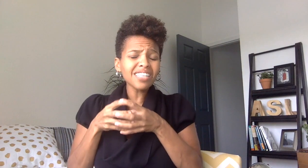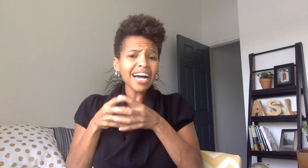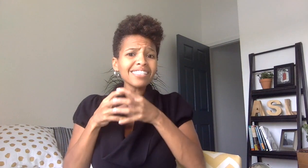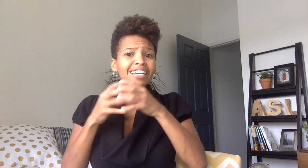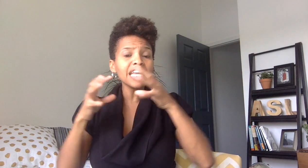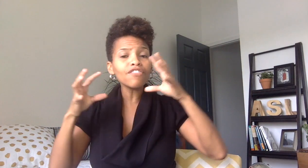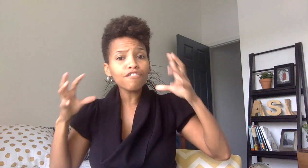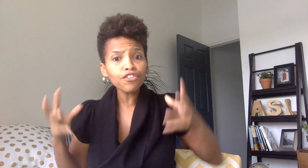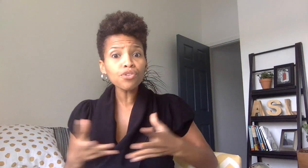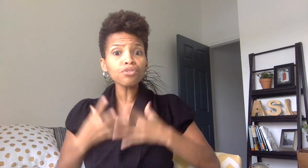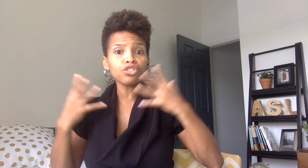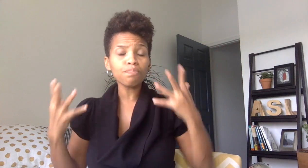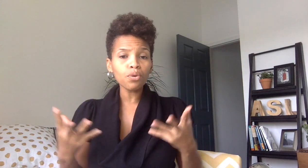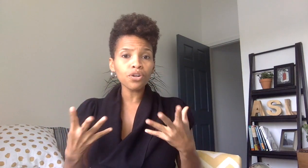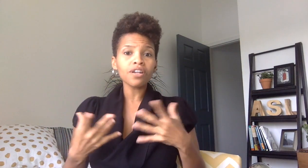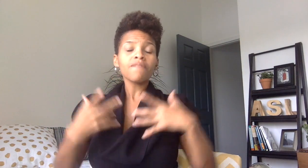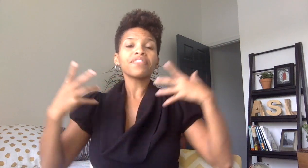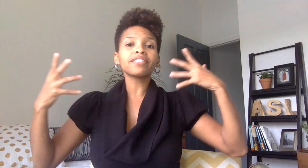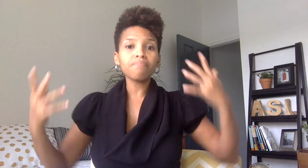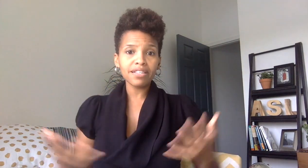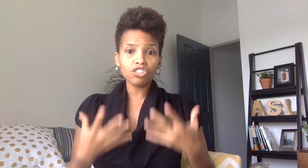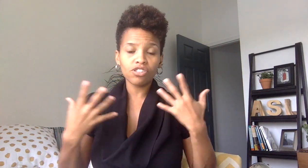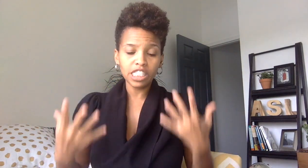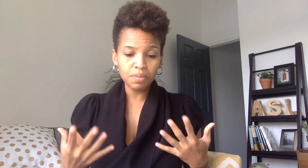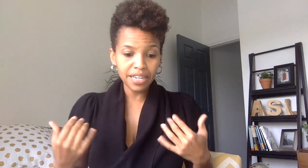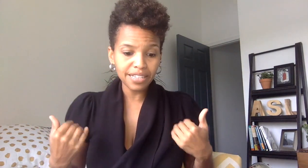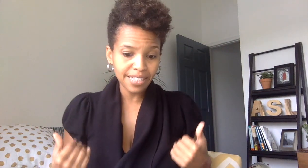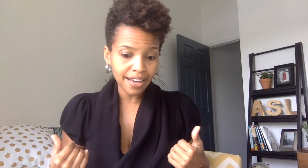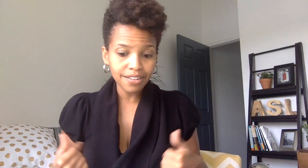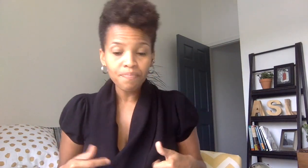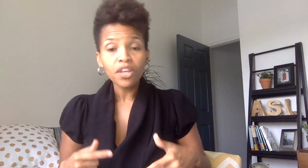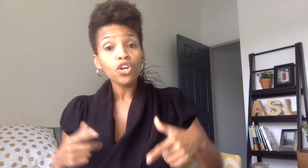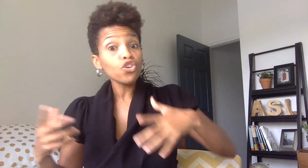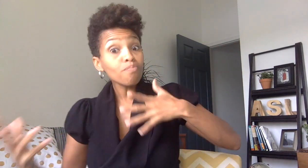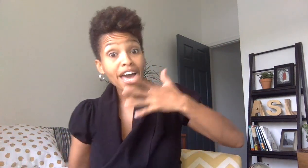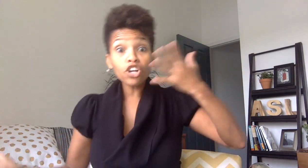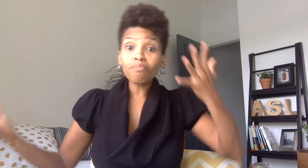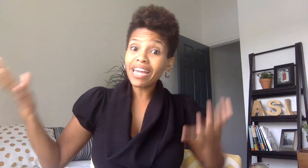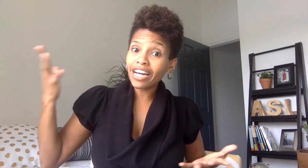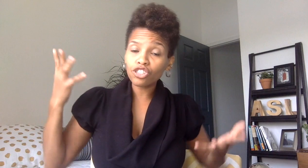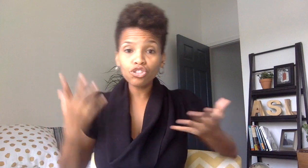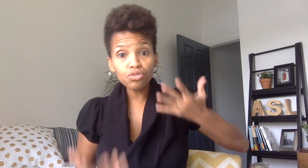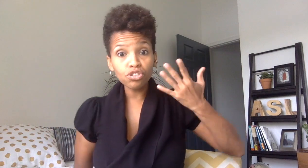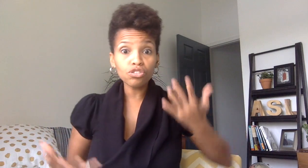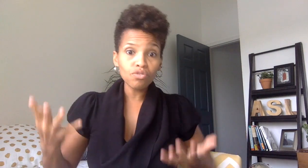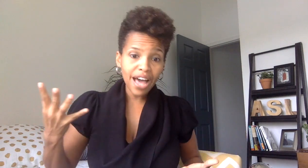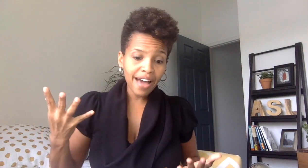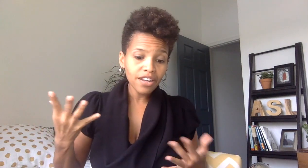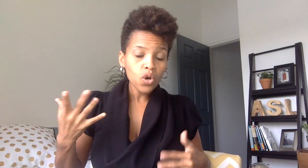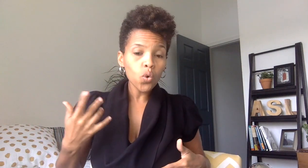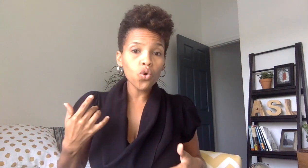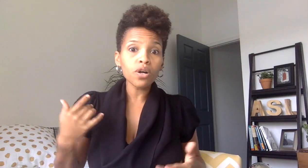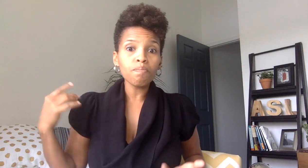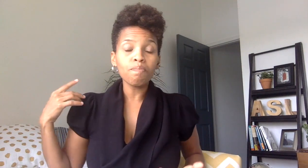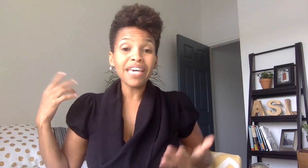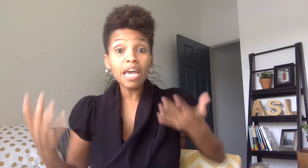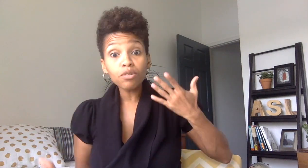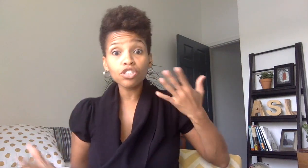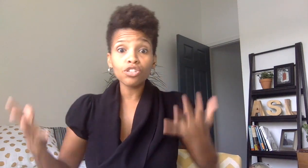signs that even further support this message that's being said you may or may not choose to do that or be able to do